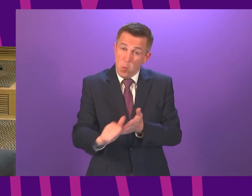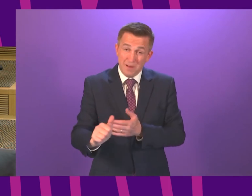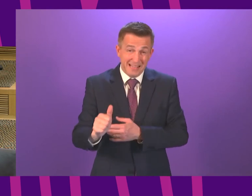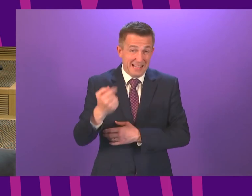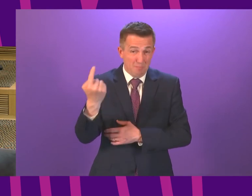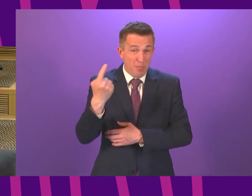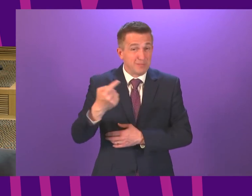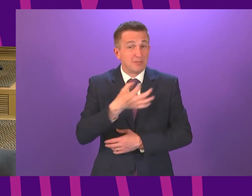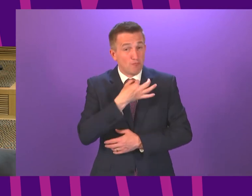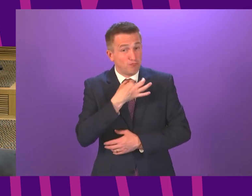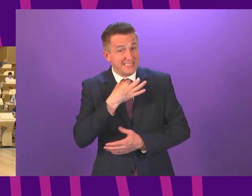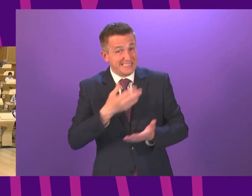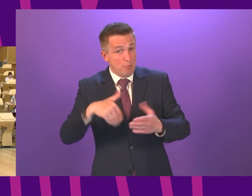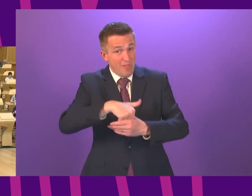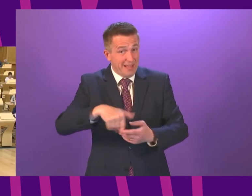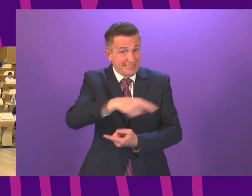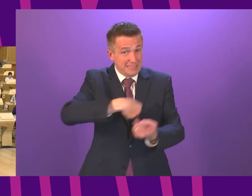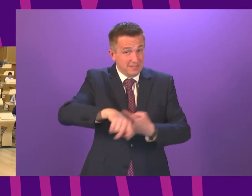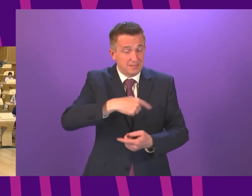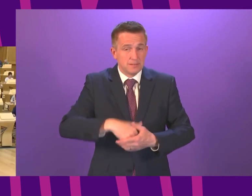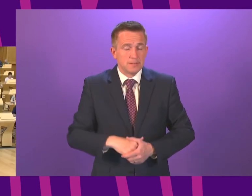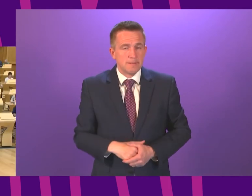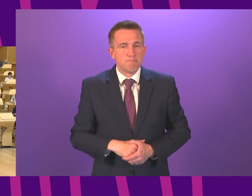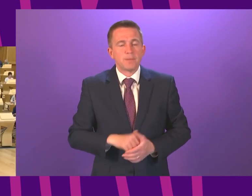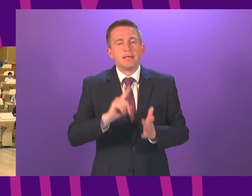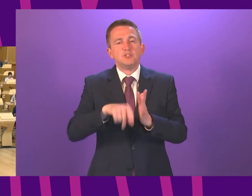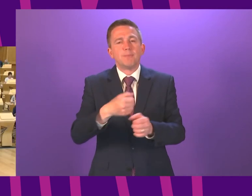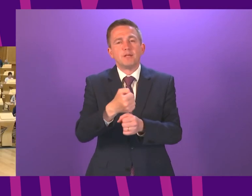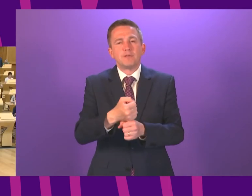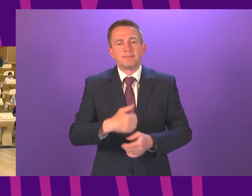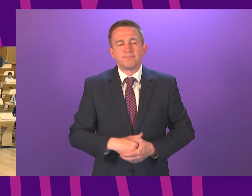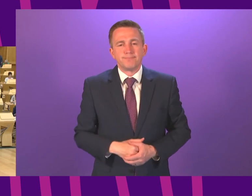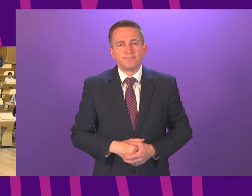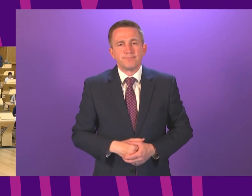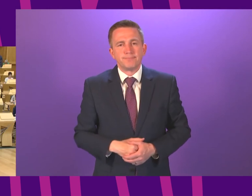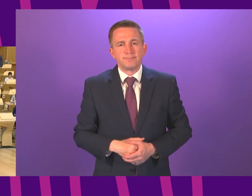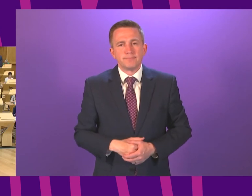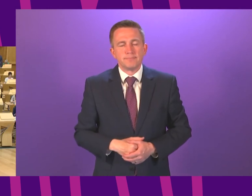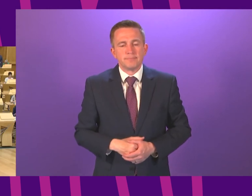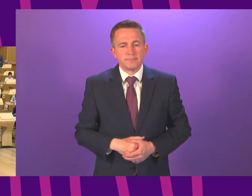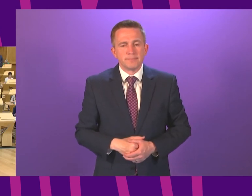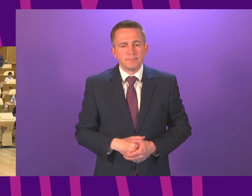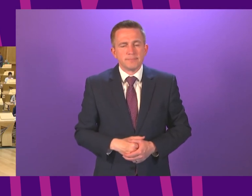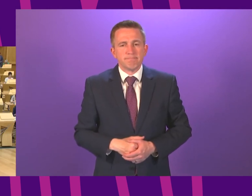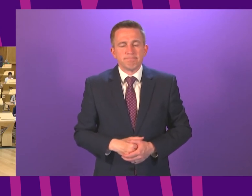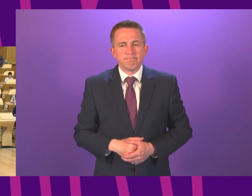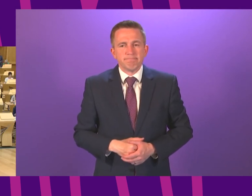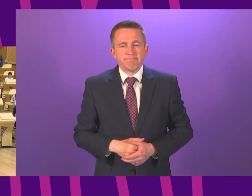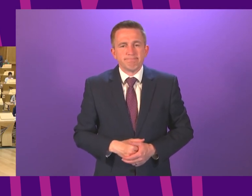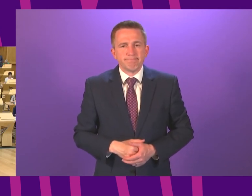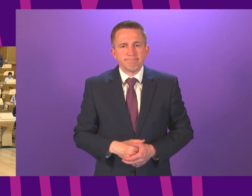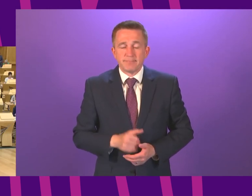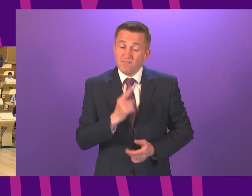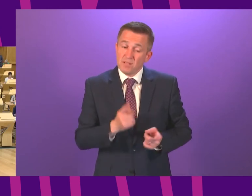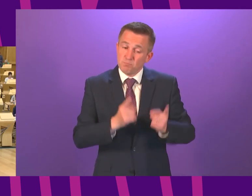at risk in the process Jamie Green to be followed by James Dornan Thank you Can I echo the comments just made